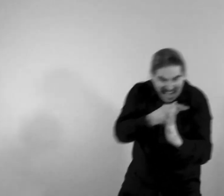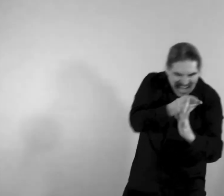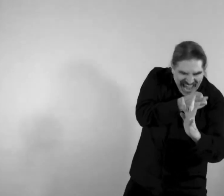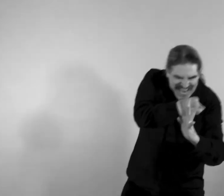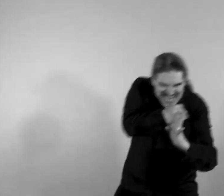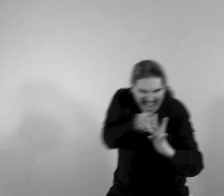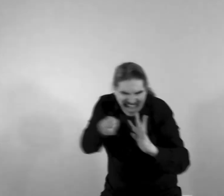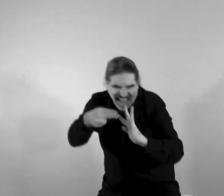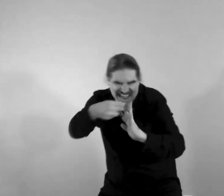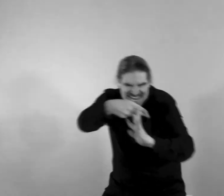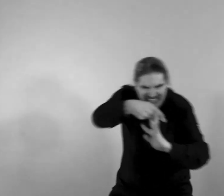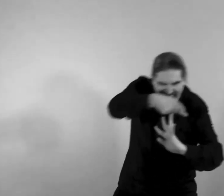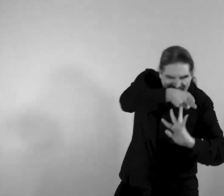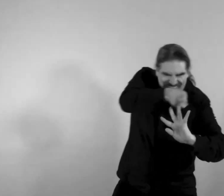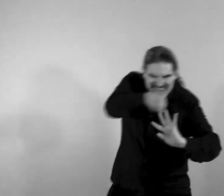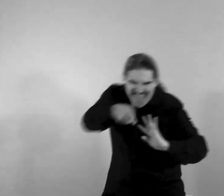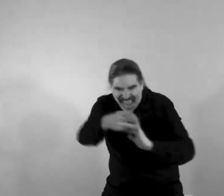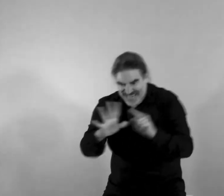blade by blade